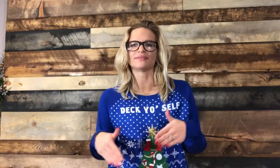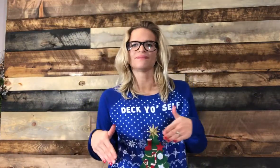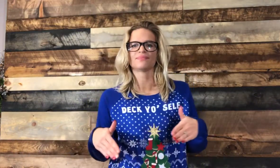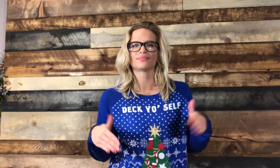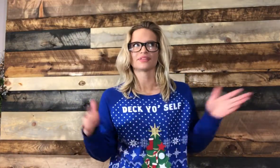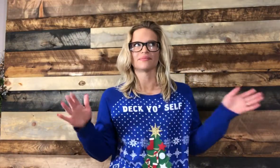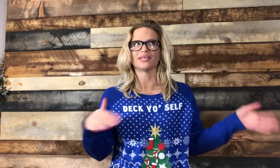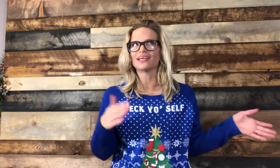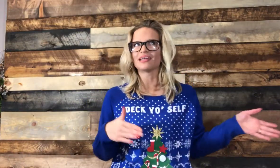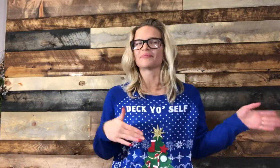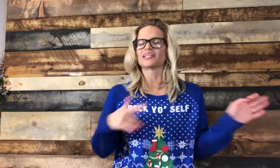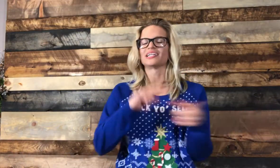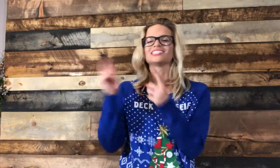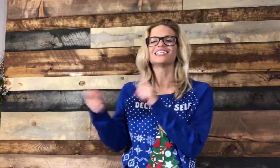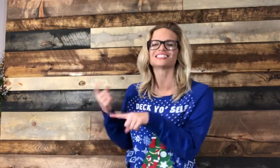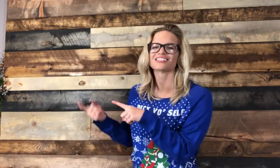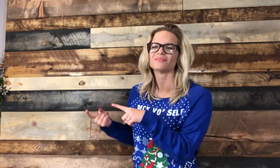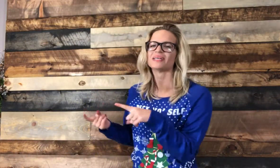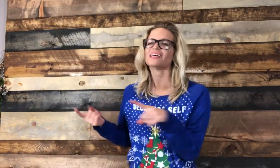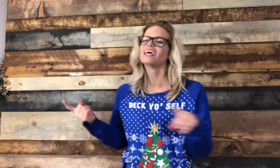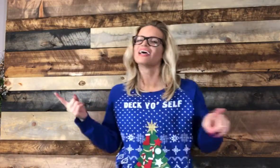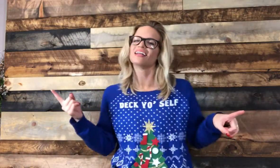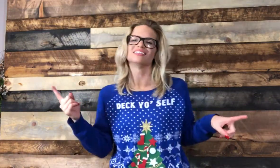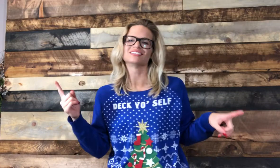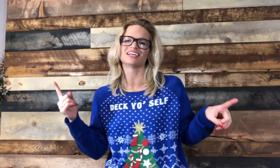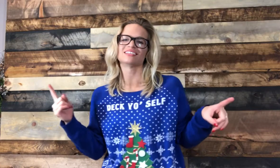the beginning. But then it changes a little bit. It says.